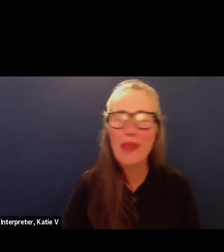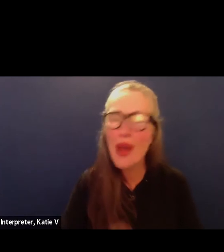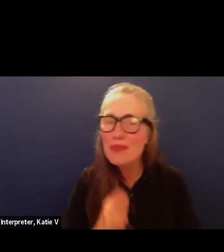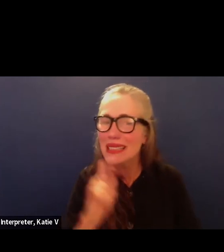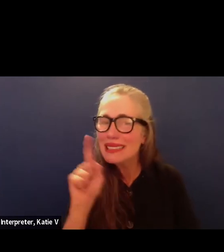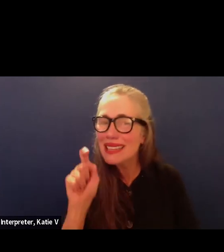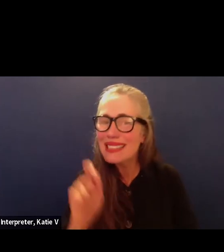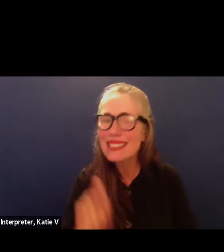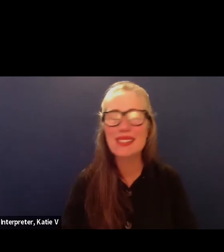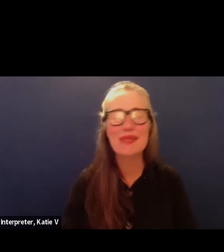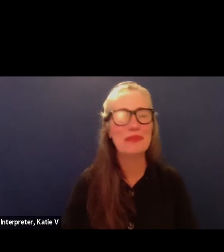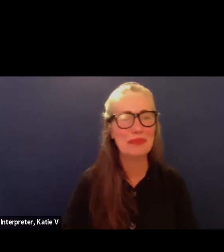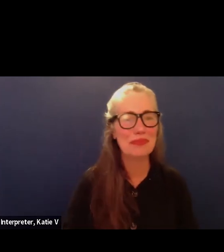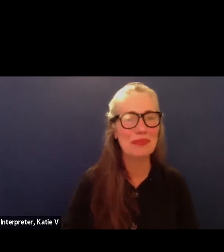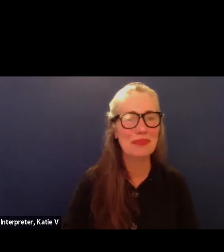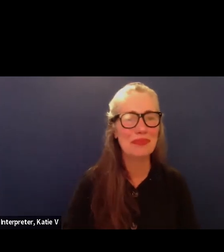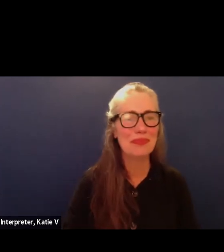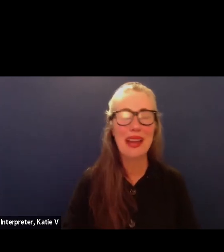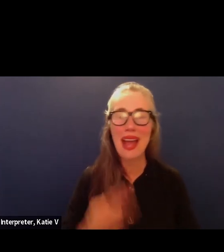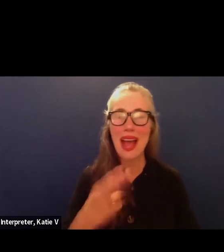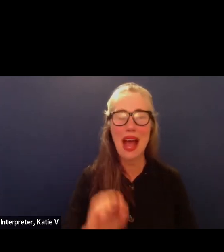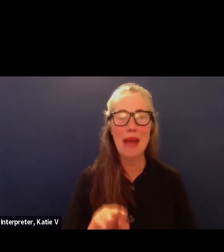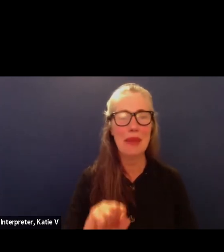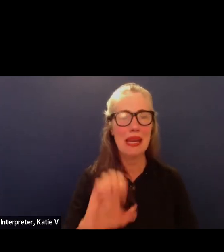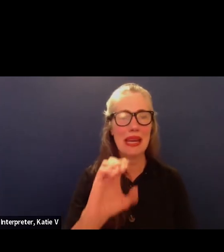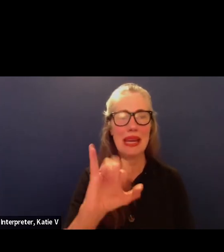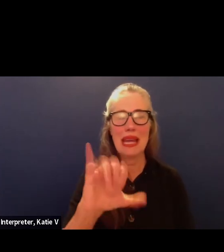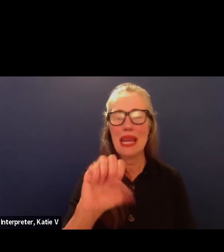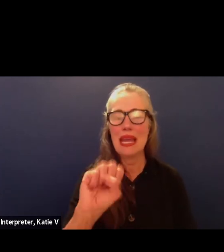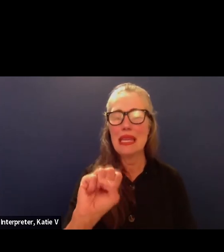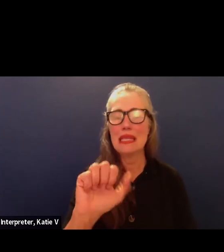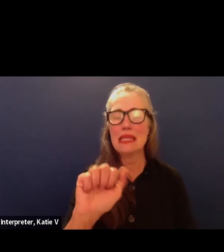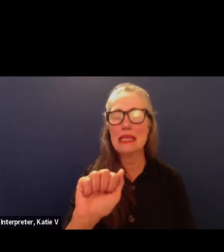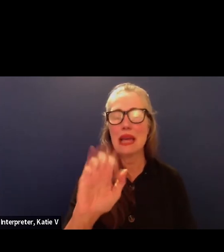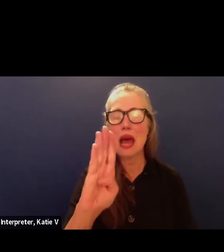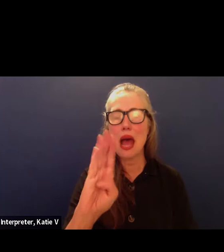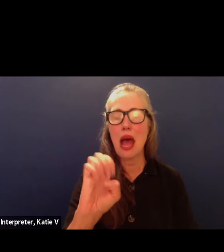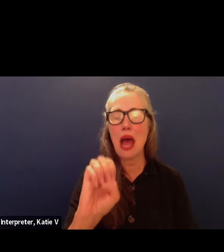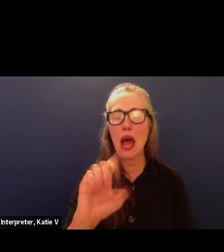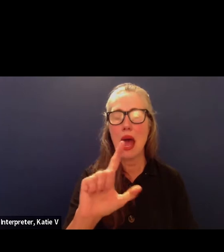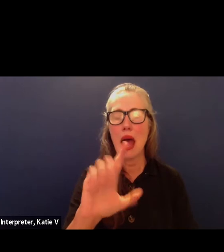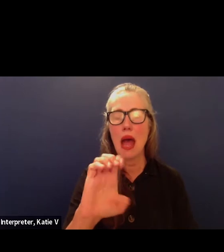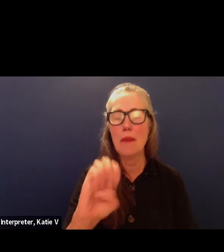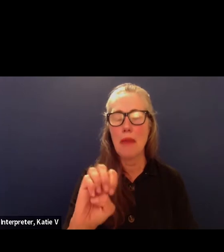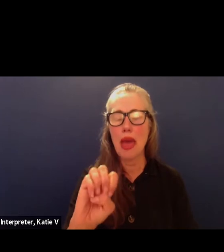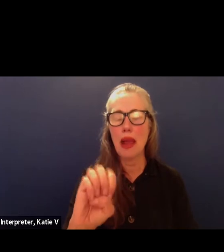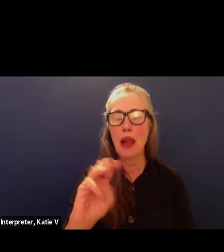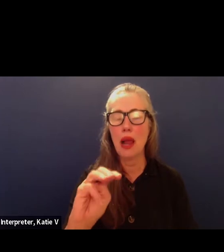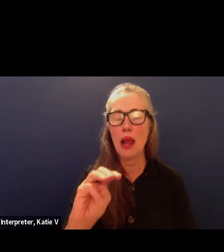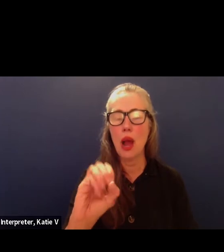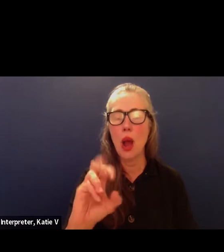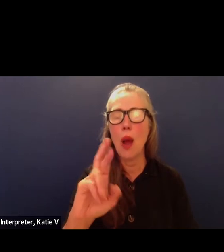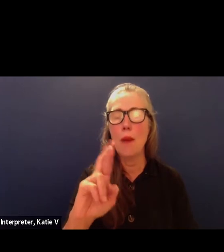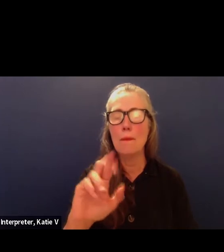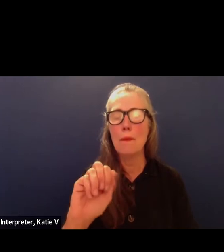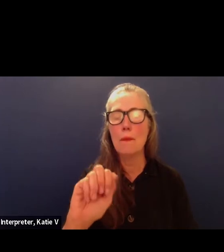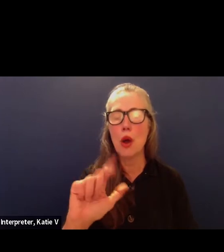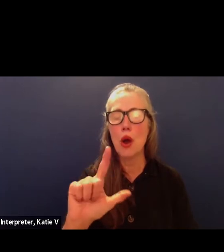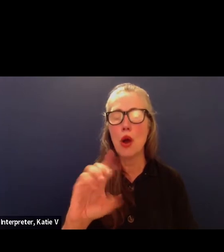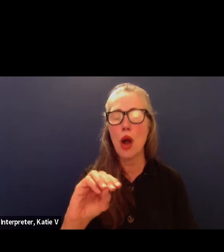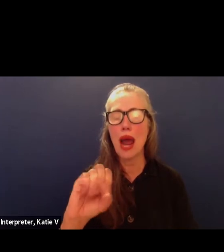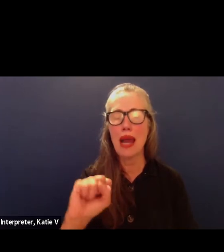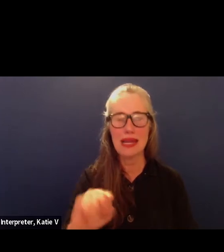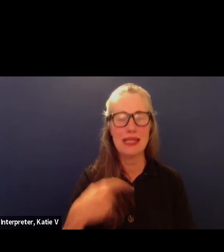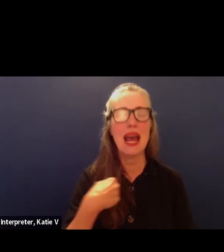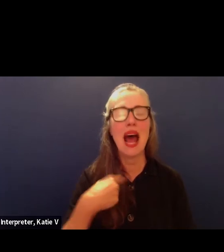oh okay uh hi my name is isabel moreles i'm a senior at dos buffelos high school and dp's 2022